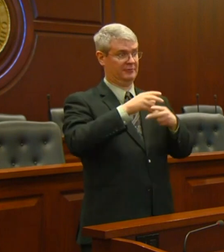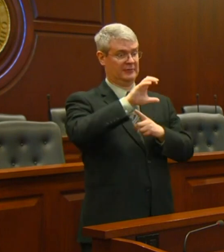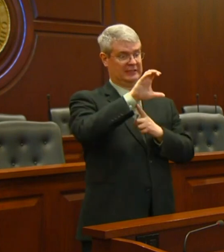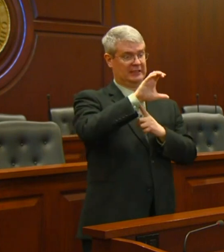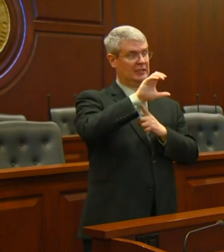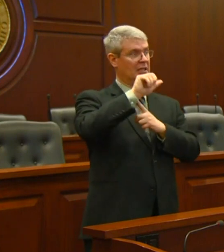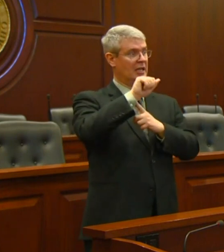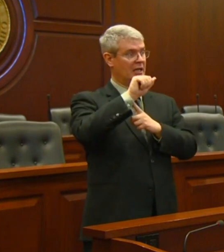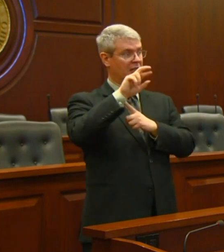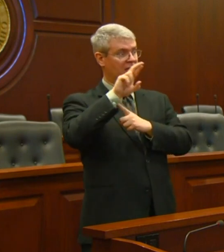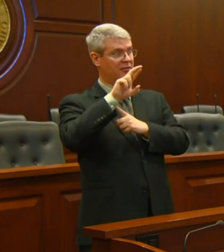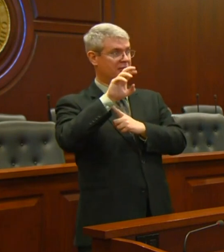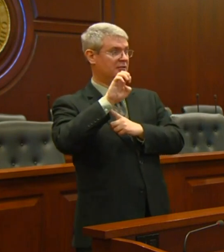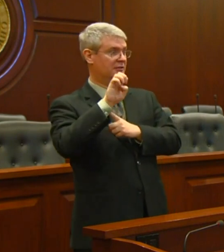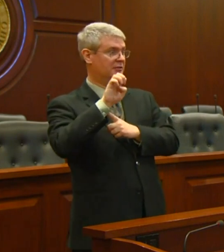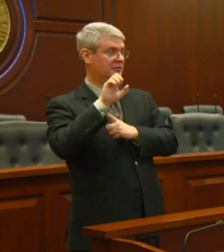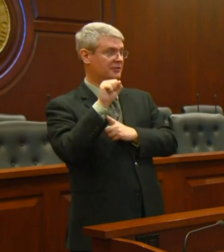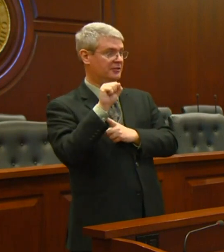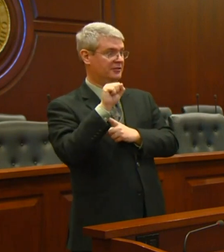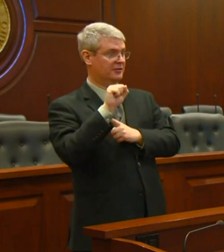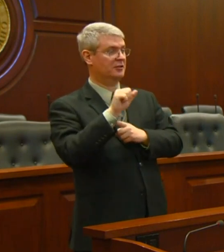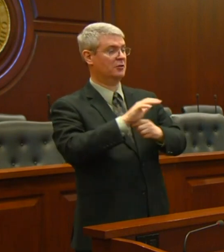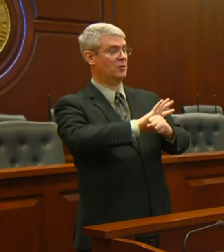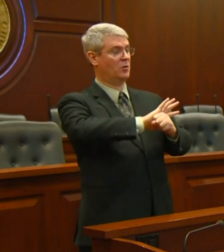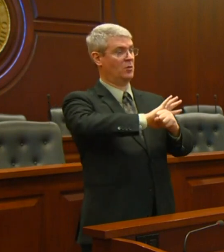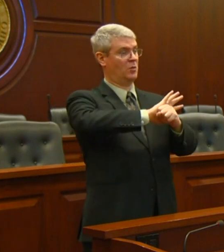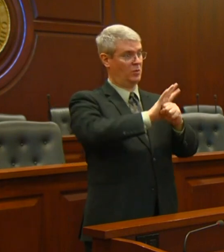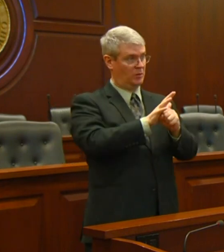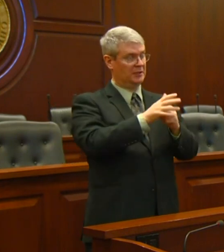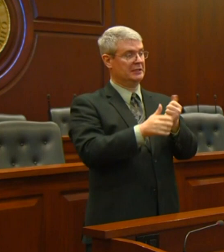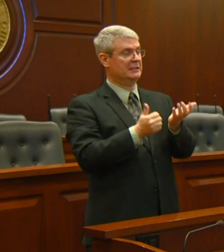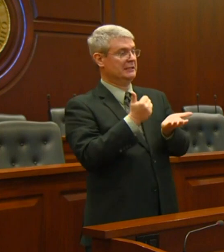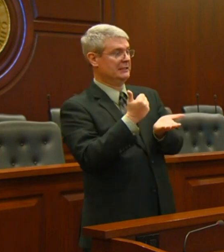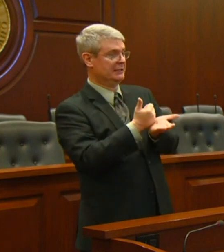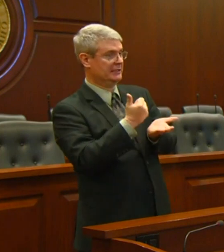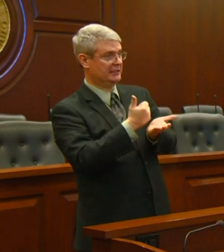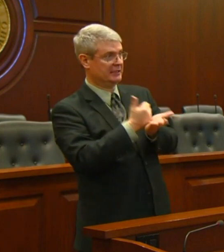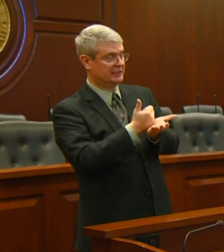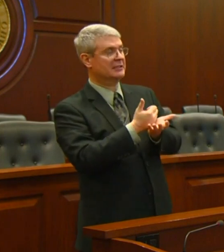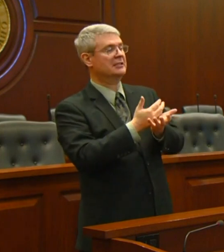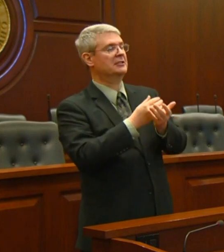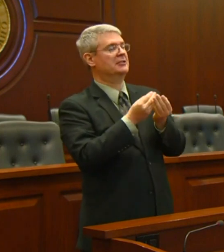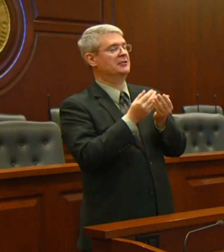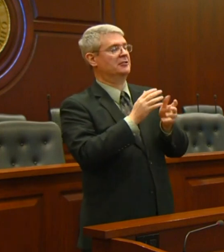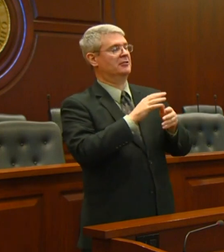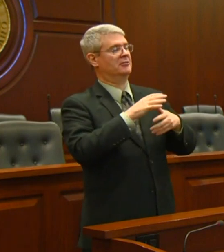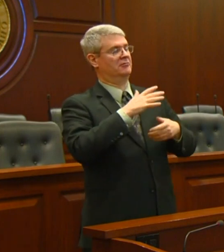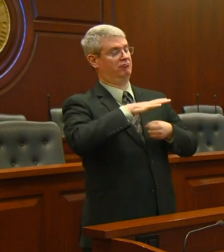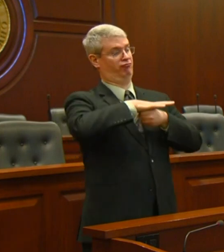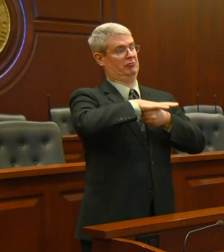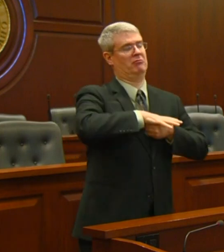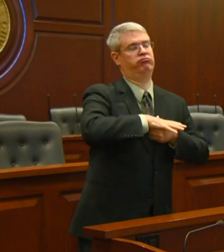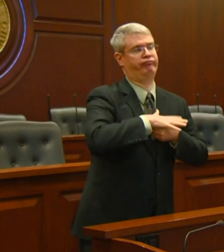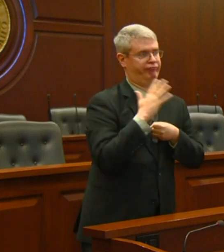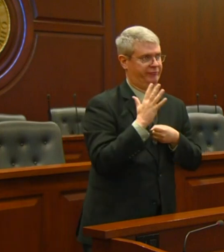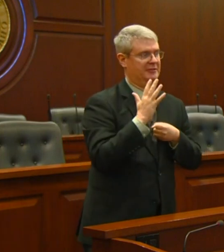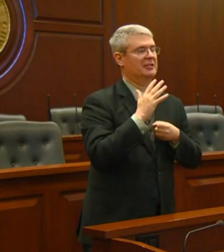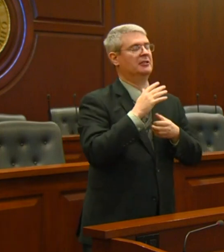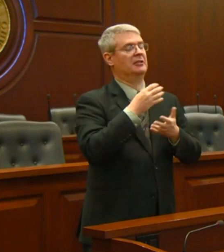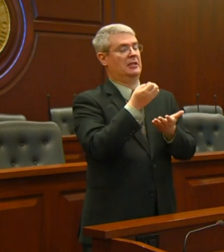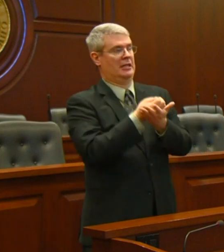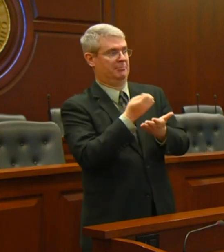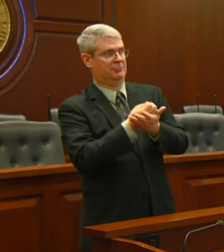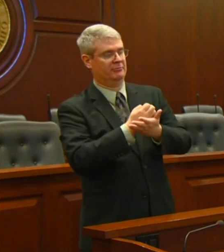Act, or CARES Act, and I understand it just passed the House. The package will provide critical relief to Idahoans.